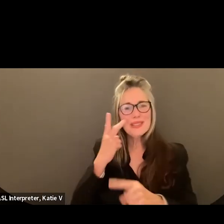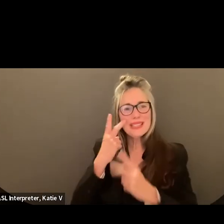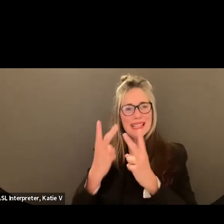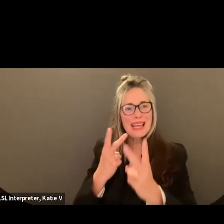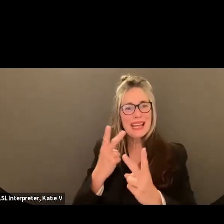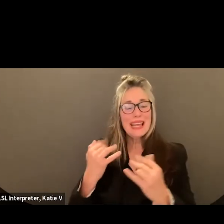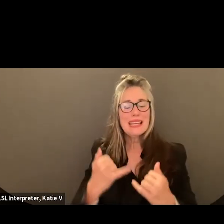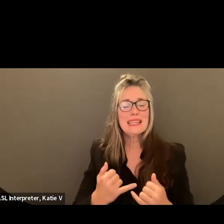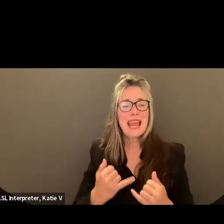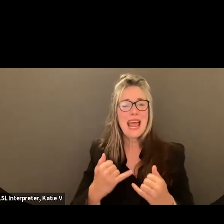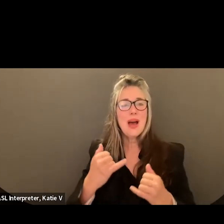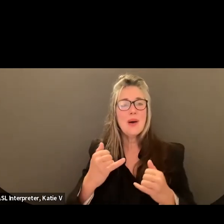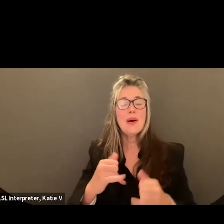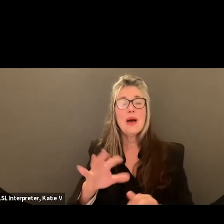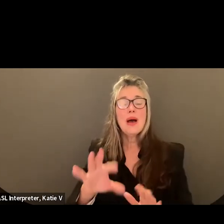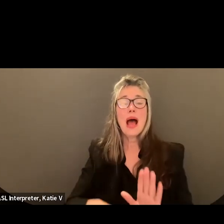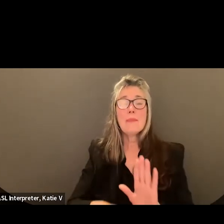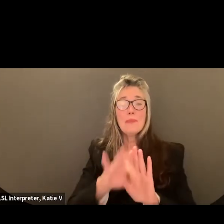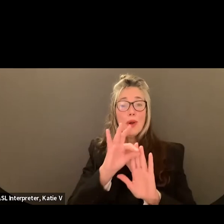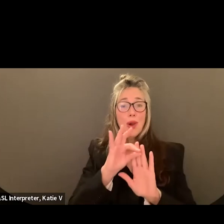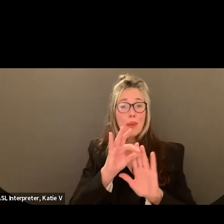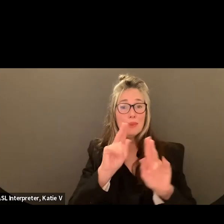pull up our Heroes of the Heart nominees.